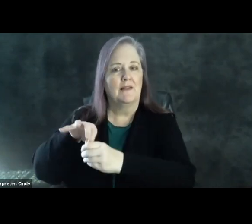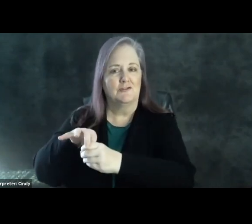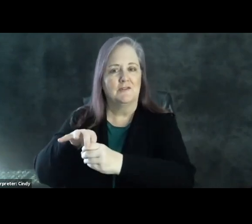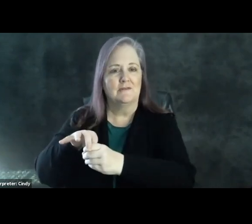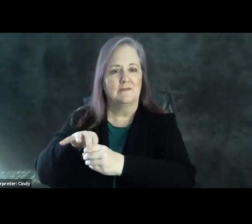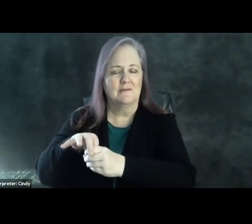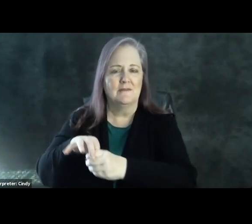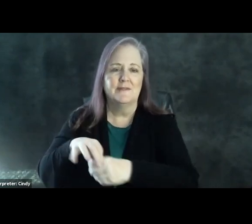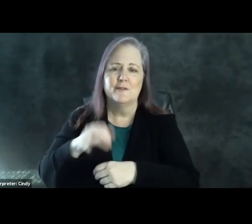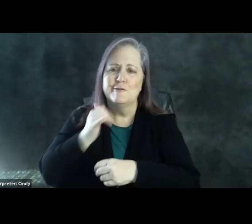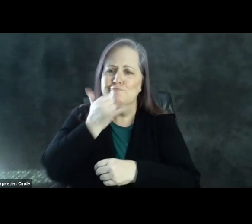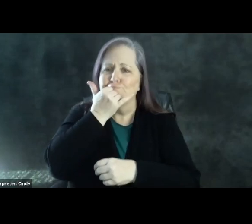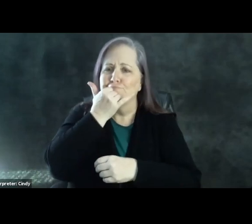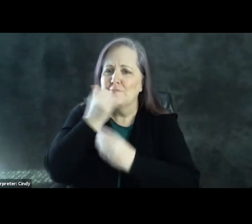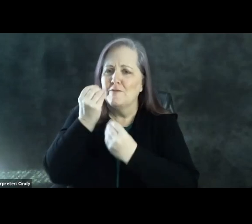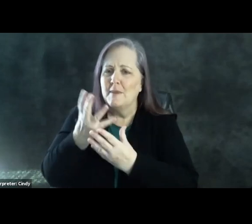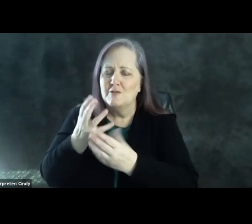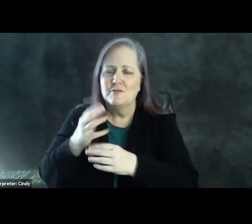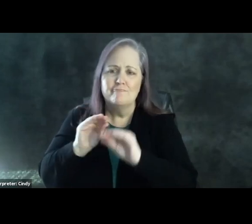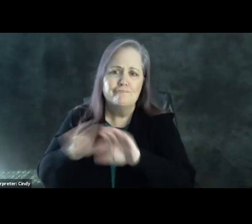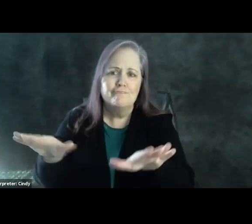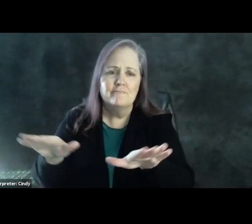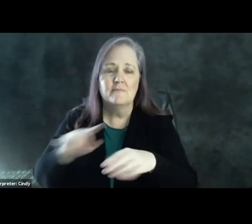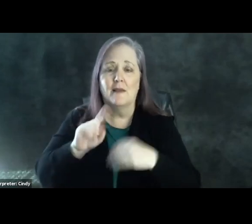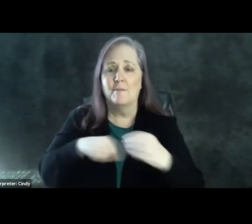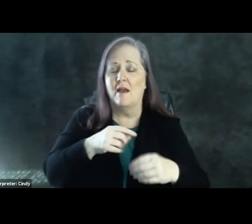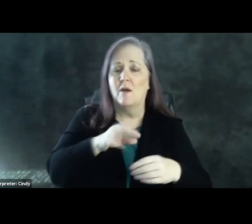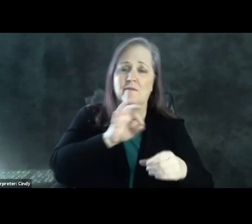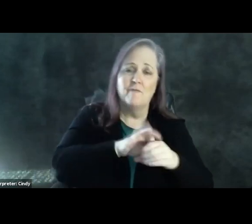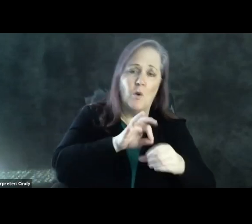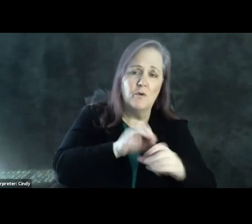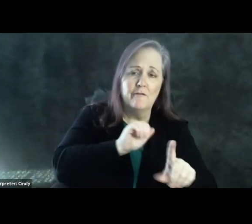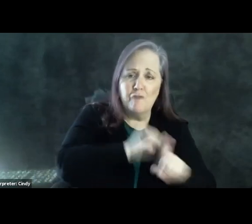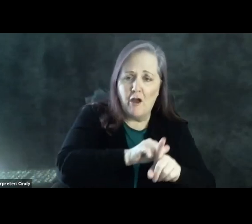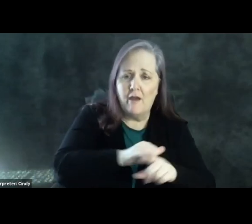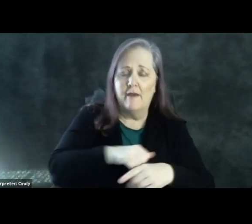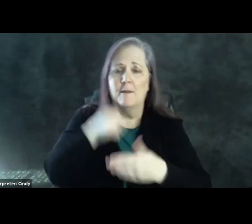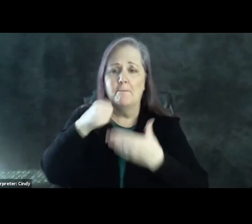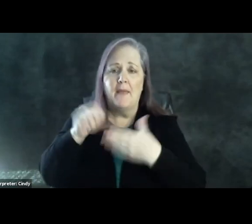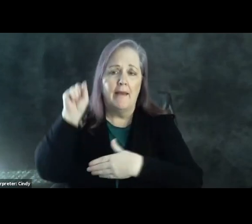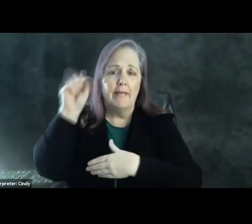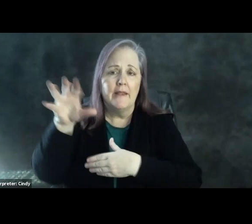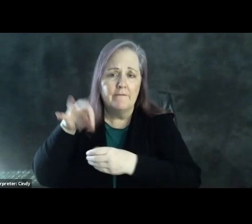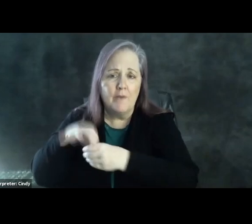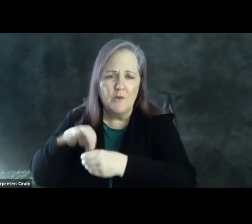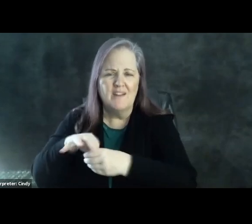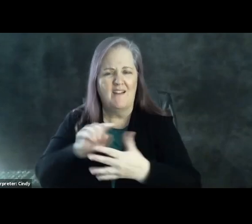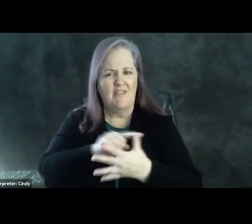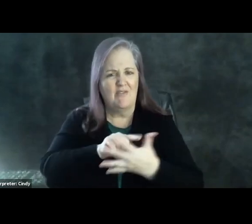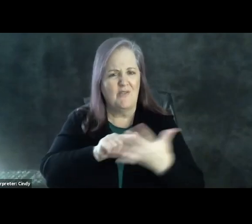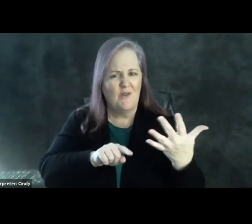have disinformation about voter fraud, about mail-in voting, and those things can undermine